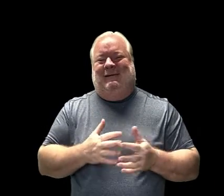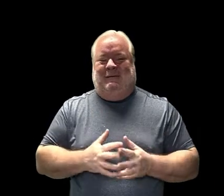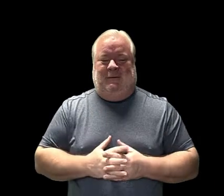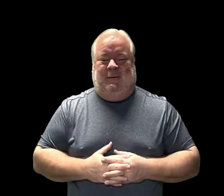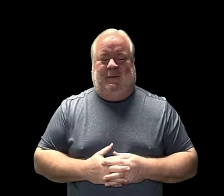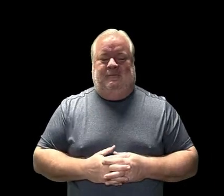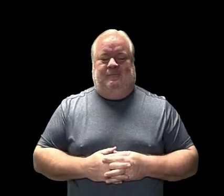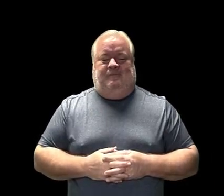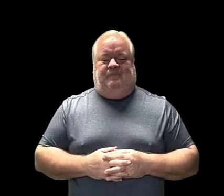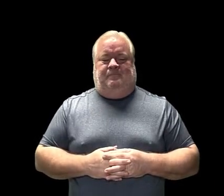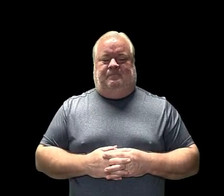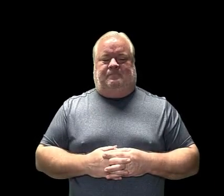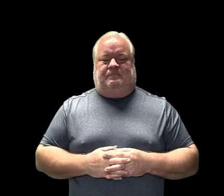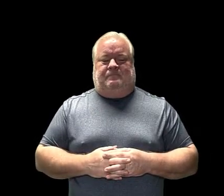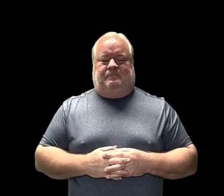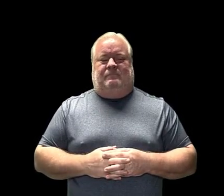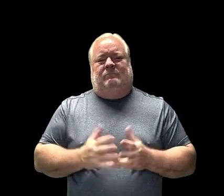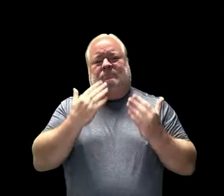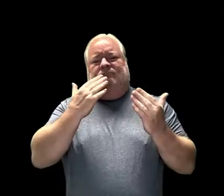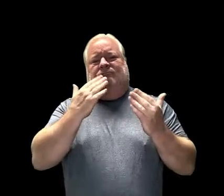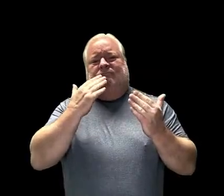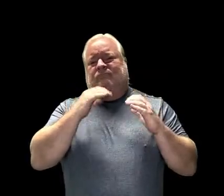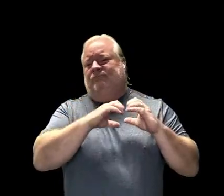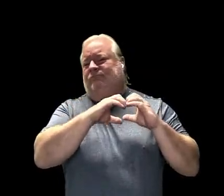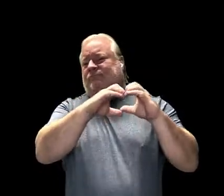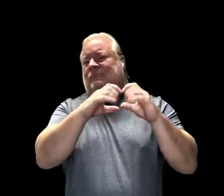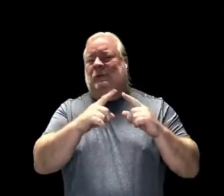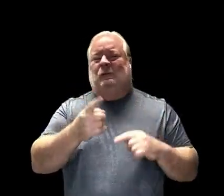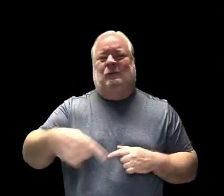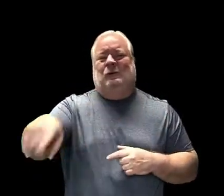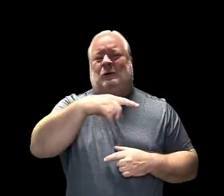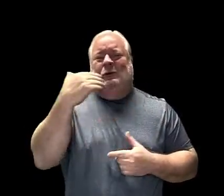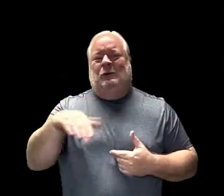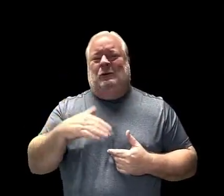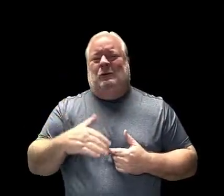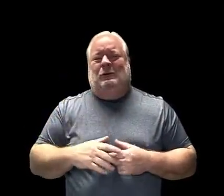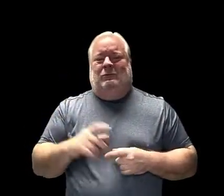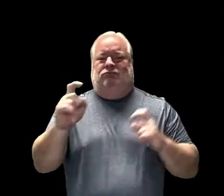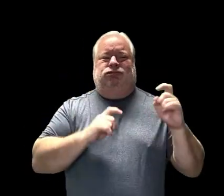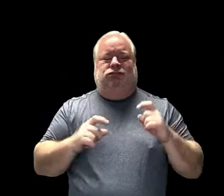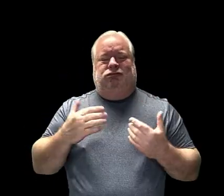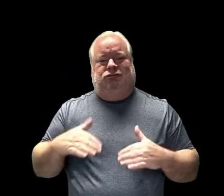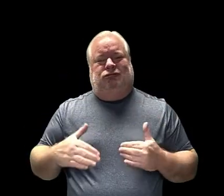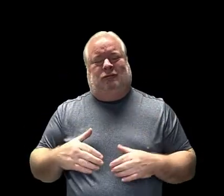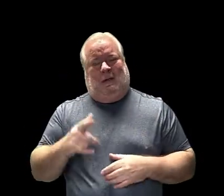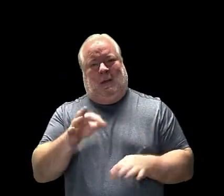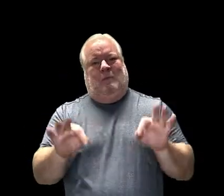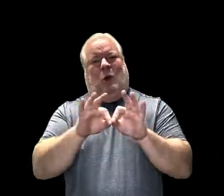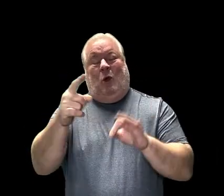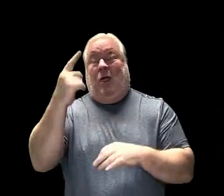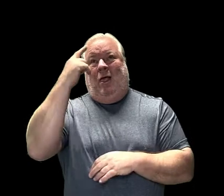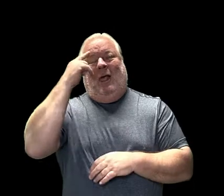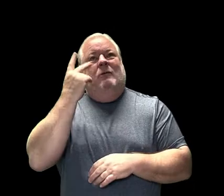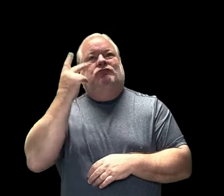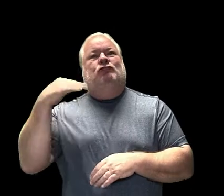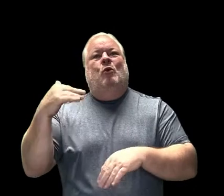So pretty, so pretty. Thank you very much for your thoughtfulness, scholars. It means a great deal that you're